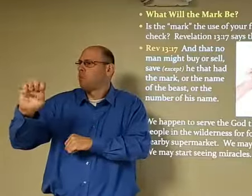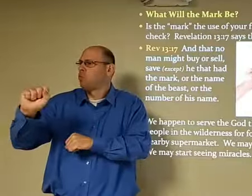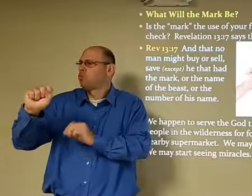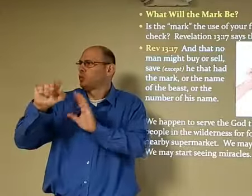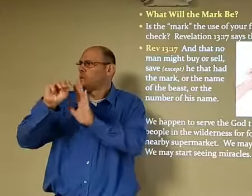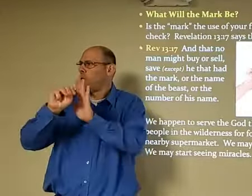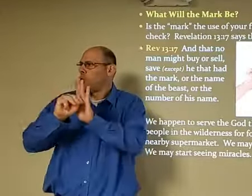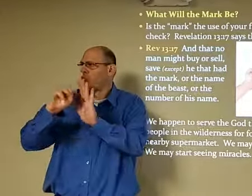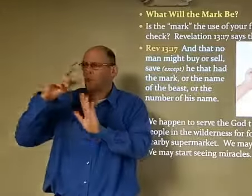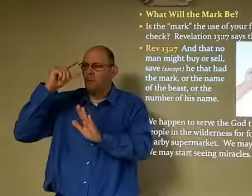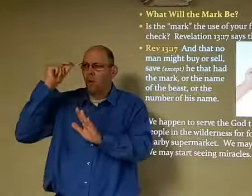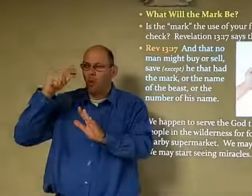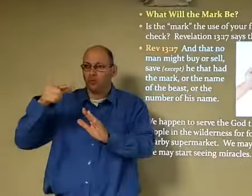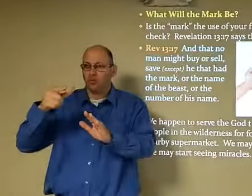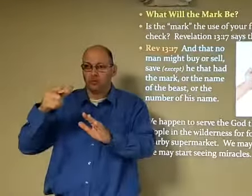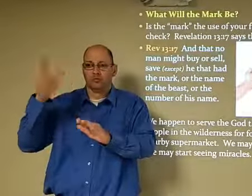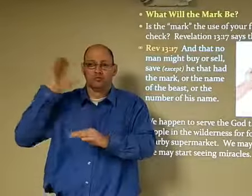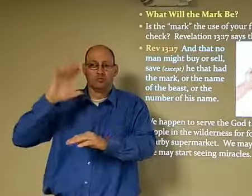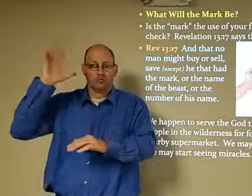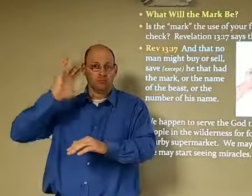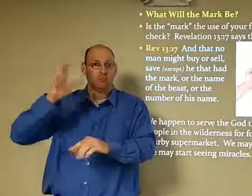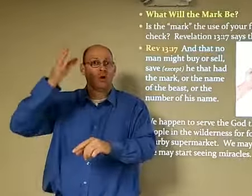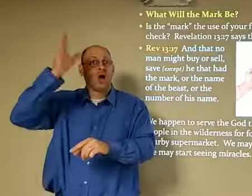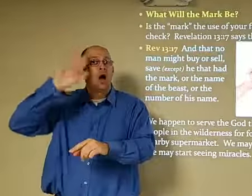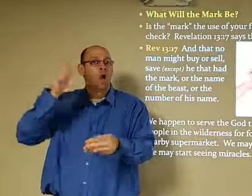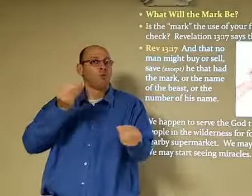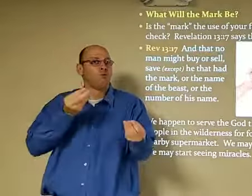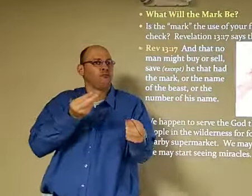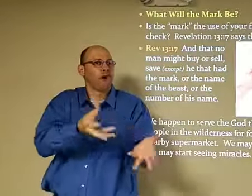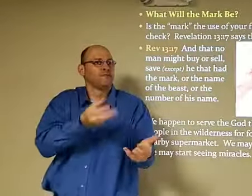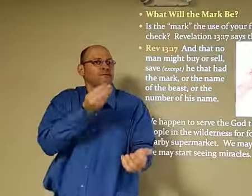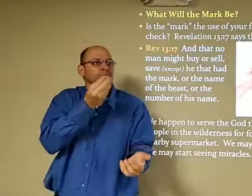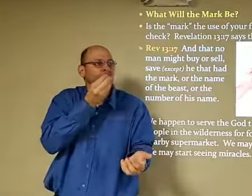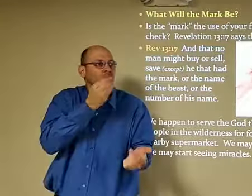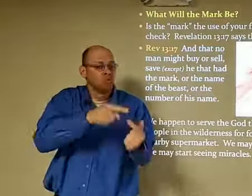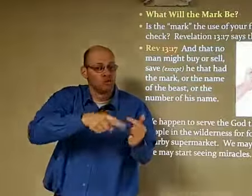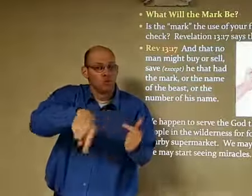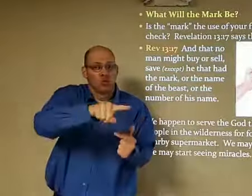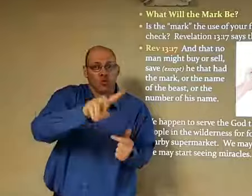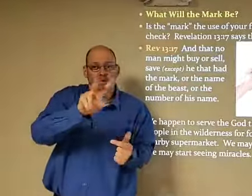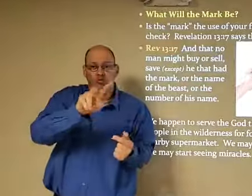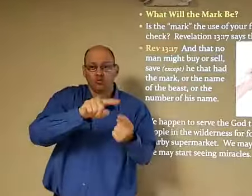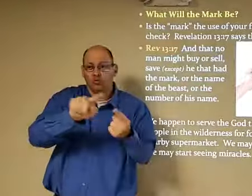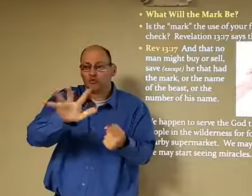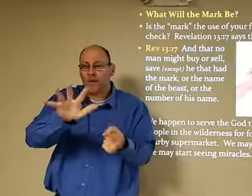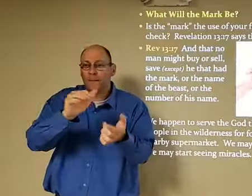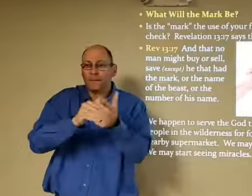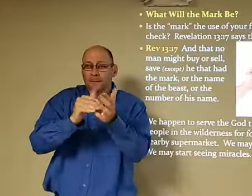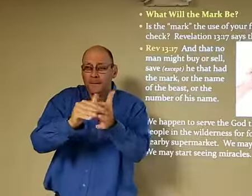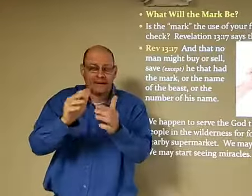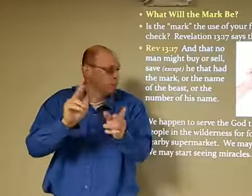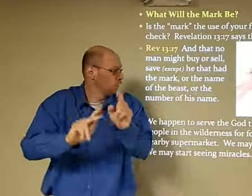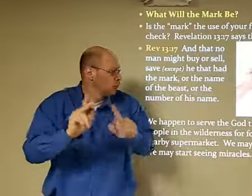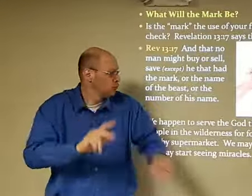story you remember Moses God provided food